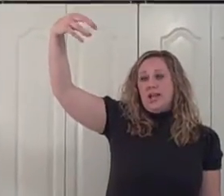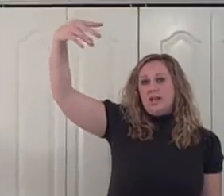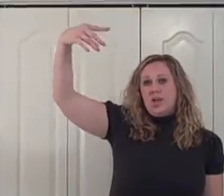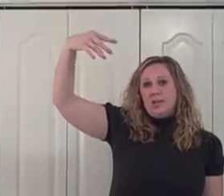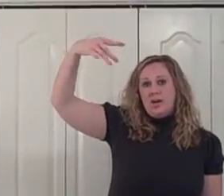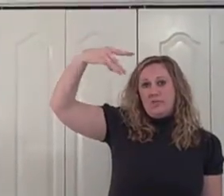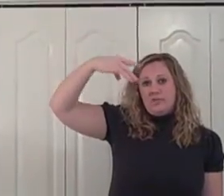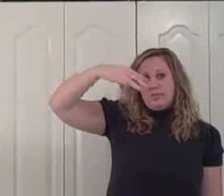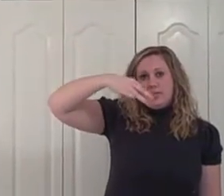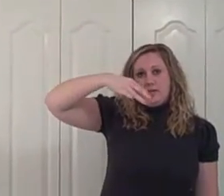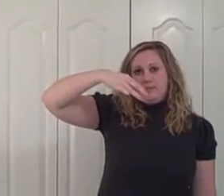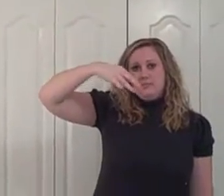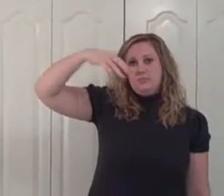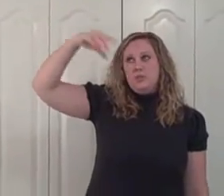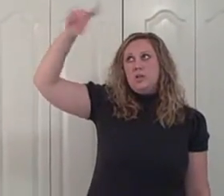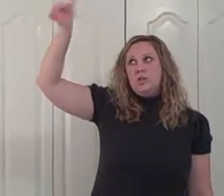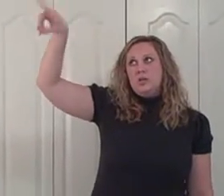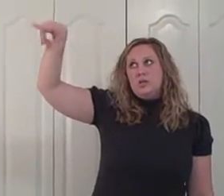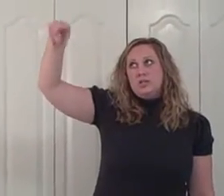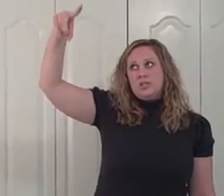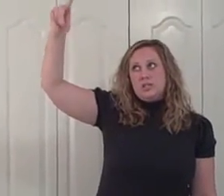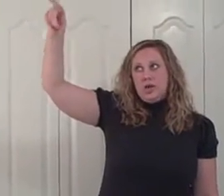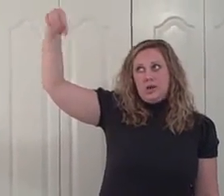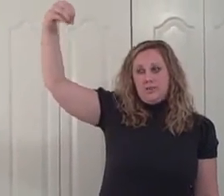light coming down from the sun. Sun.